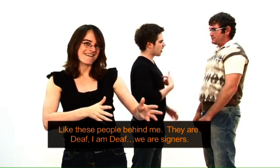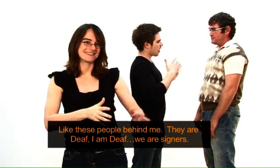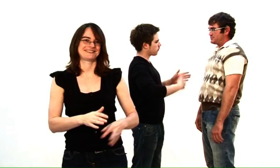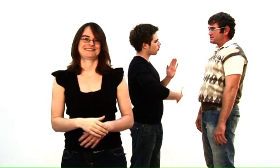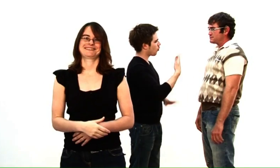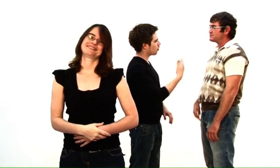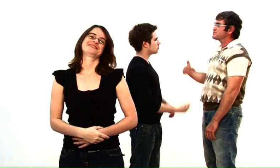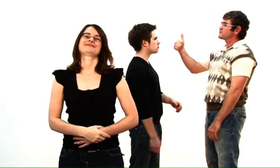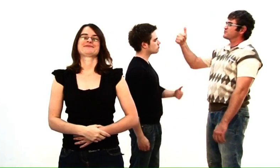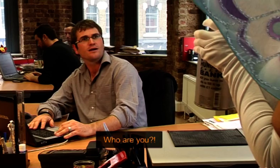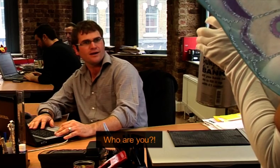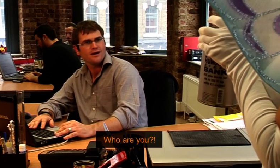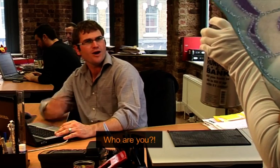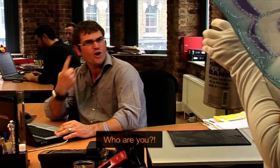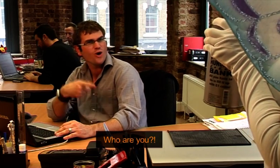deaf, we are signers. Who are you?